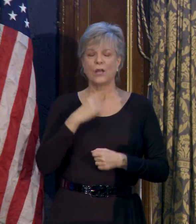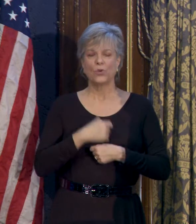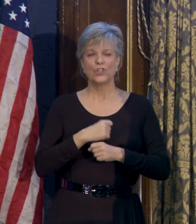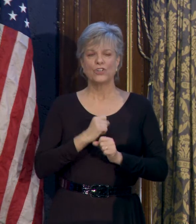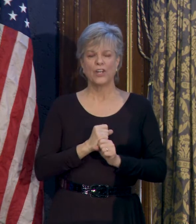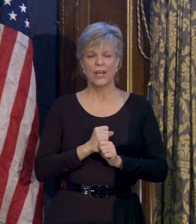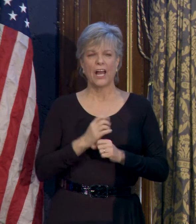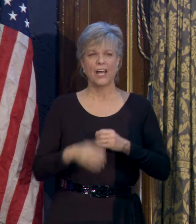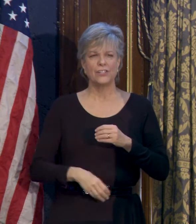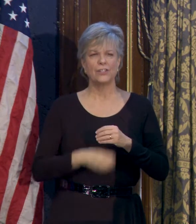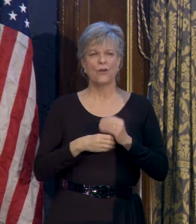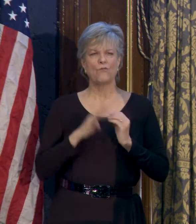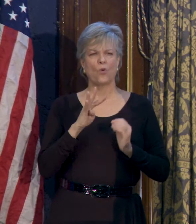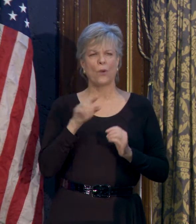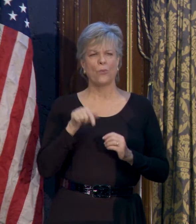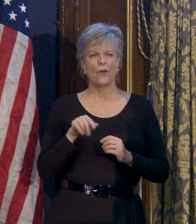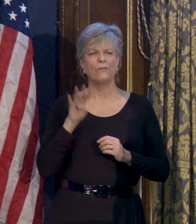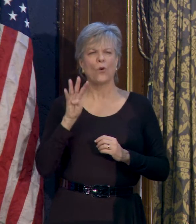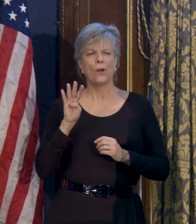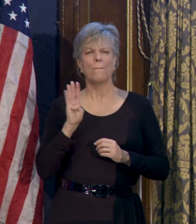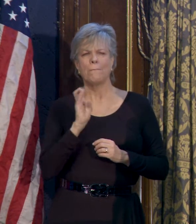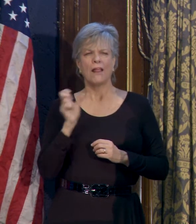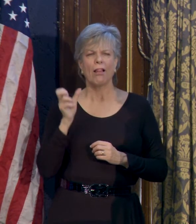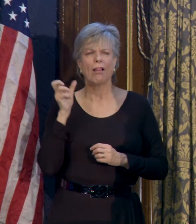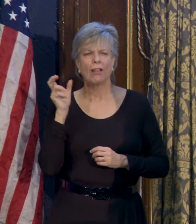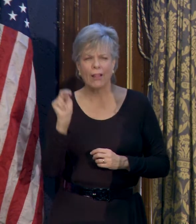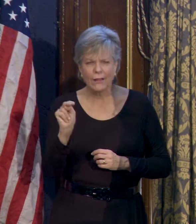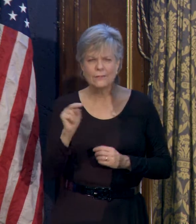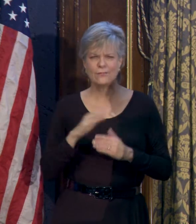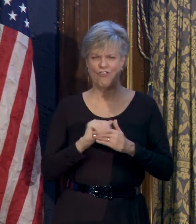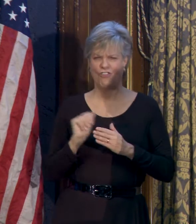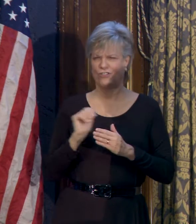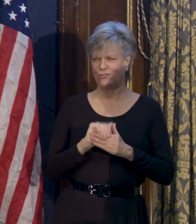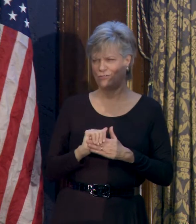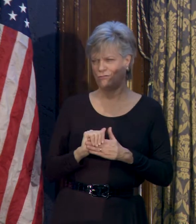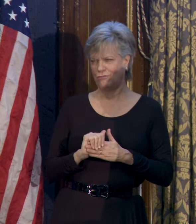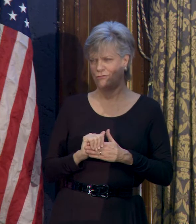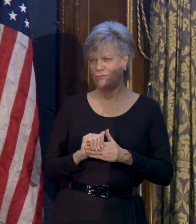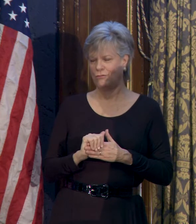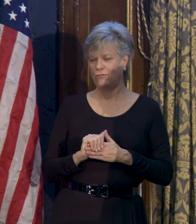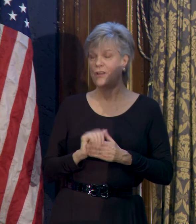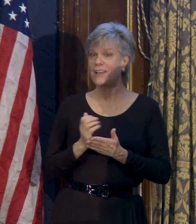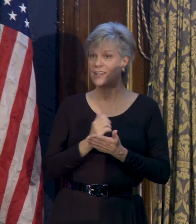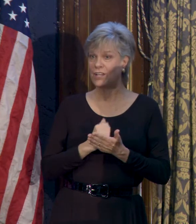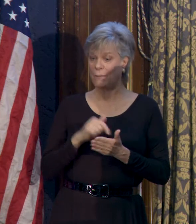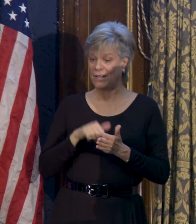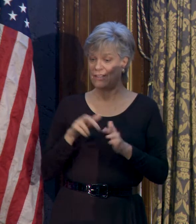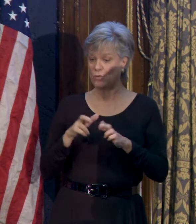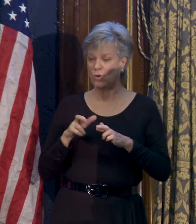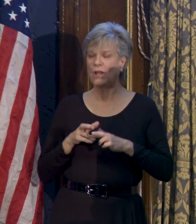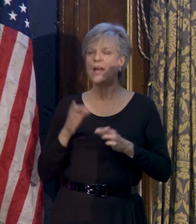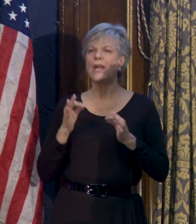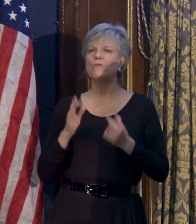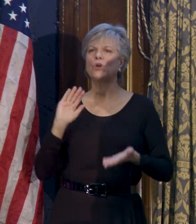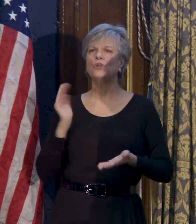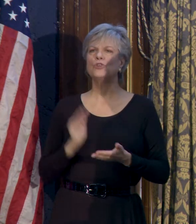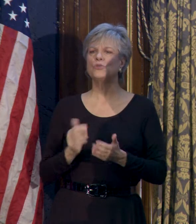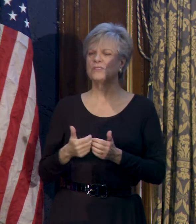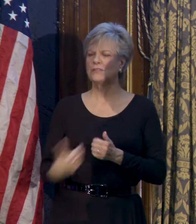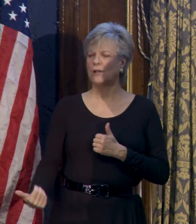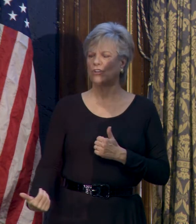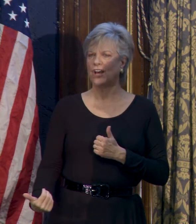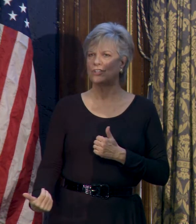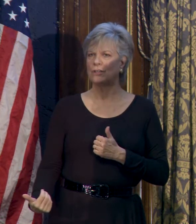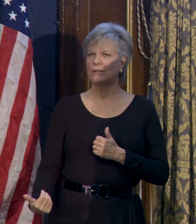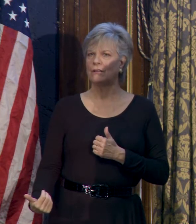$4.4 billion, $4.4 billion income in this region if we reduce segregation